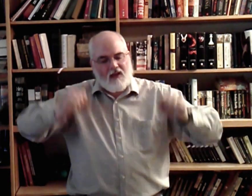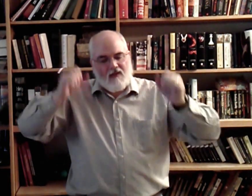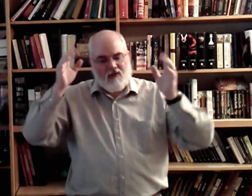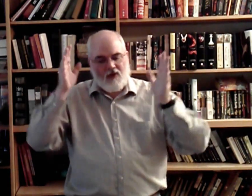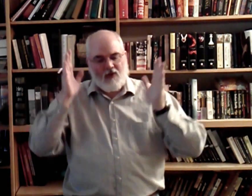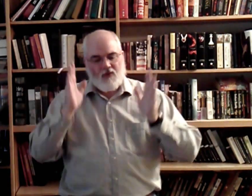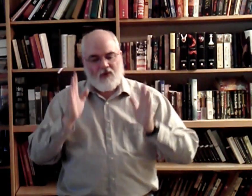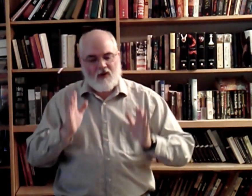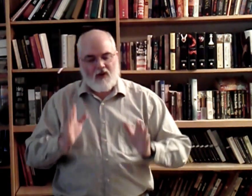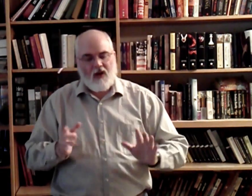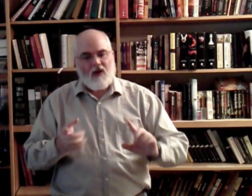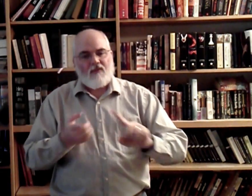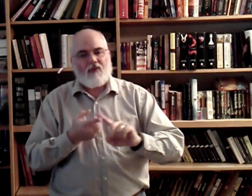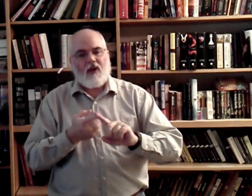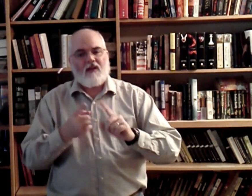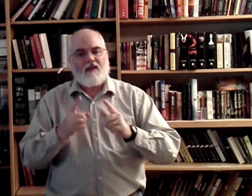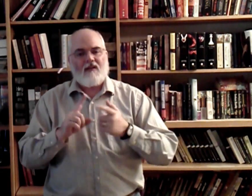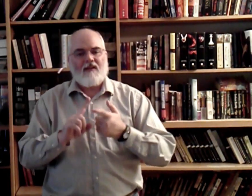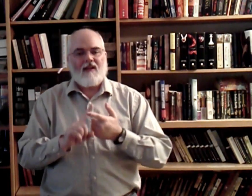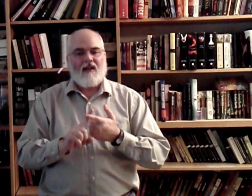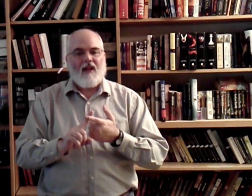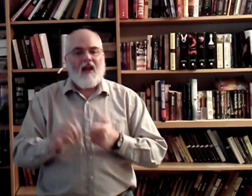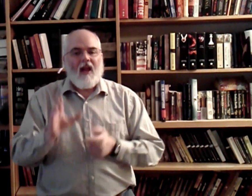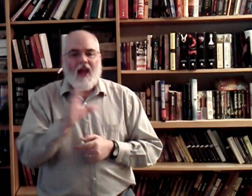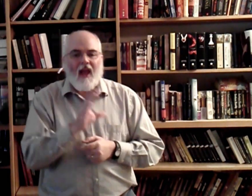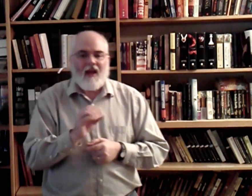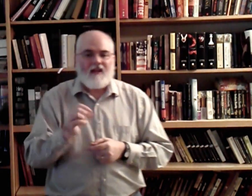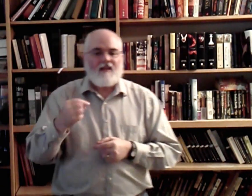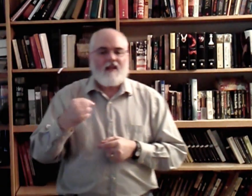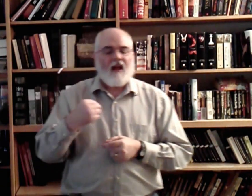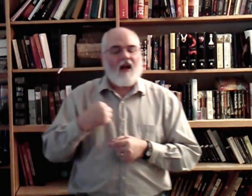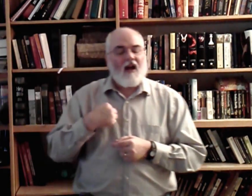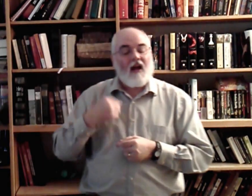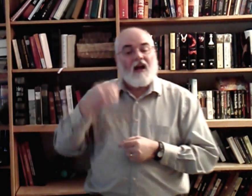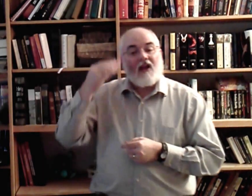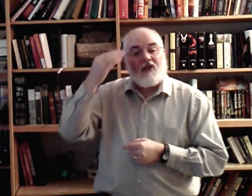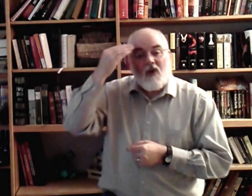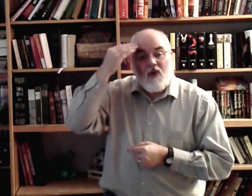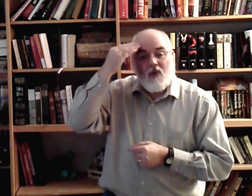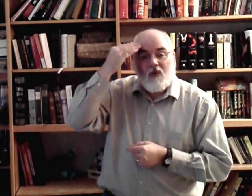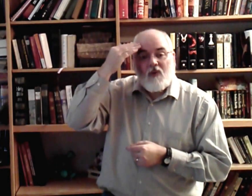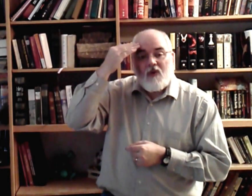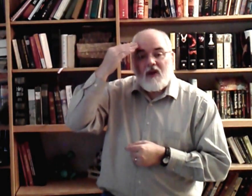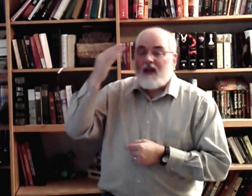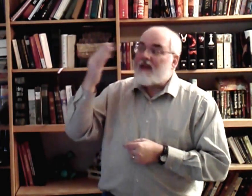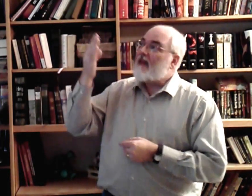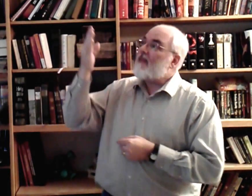your friend. And I know that